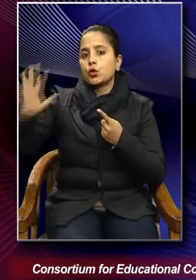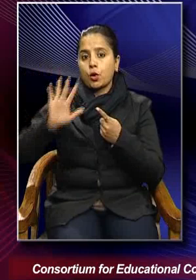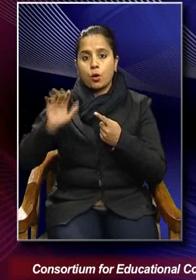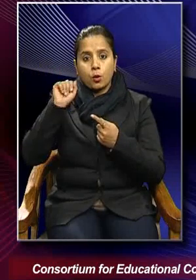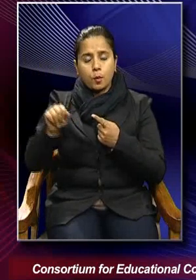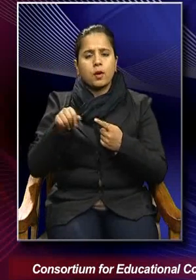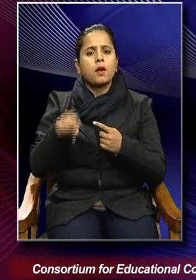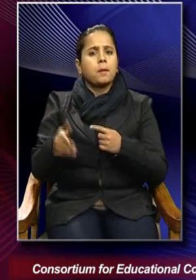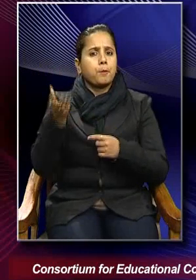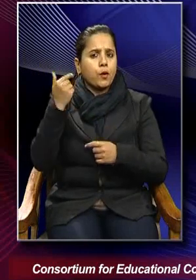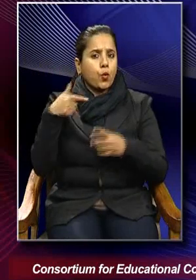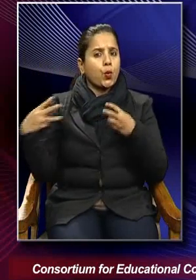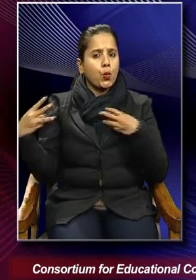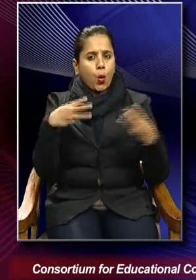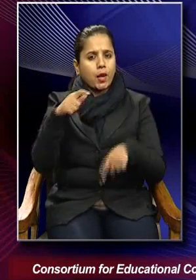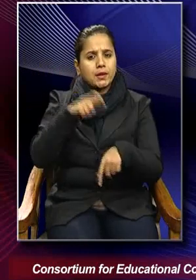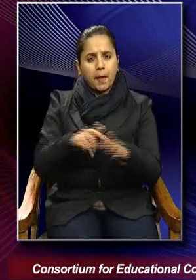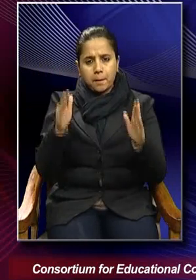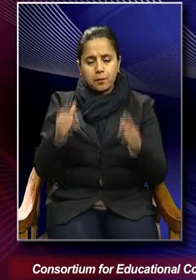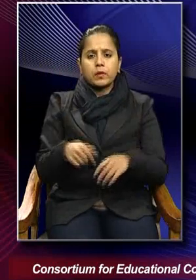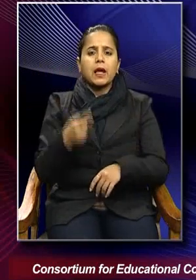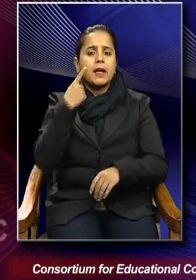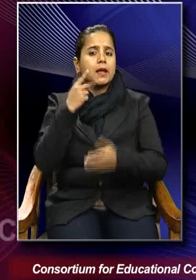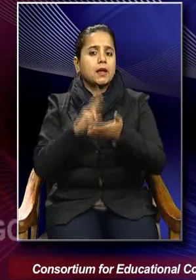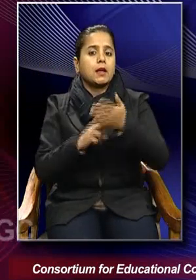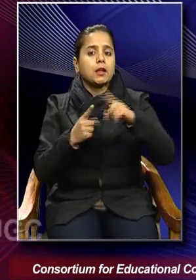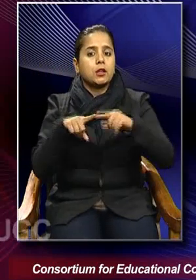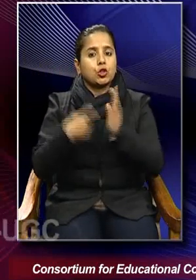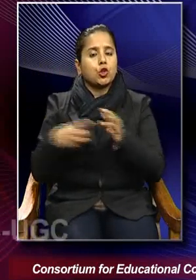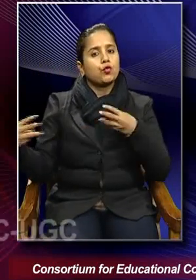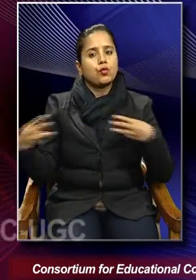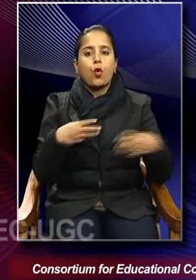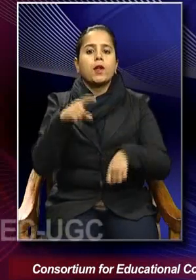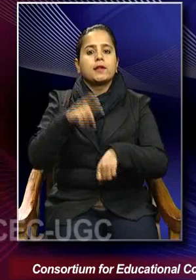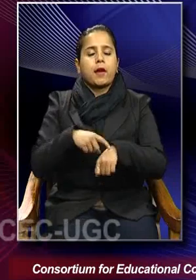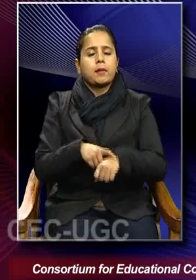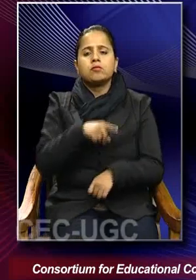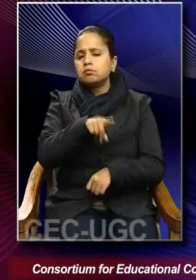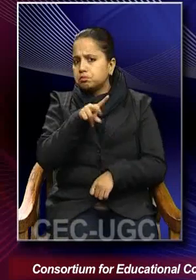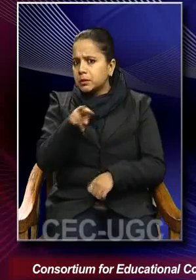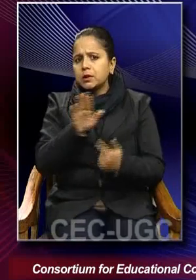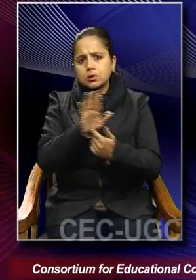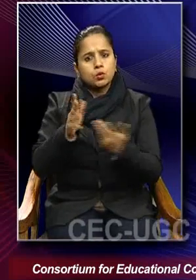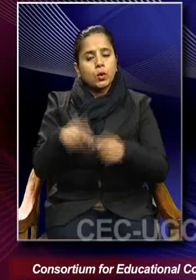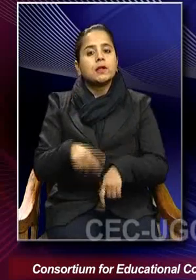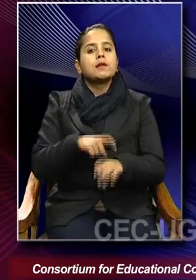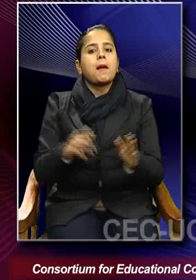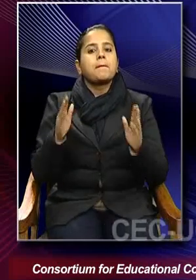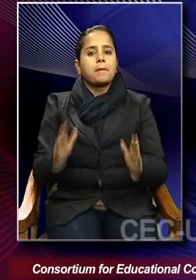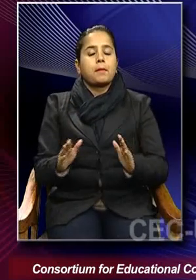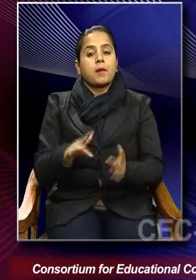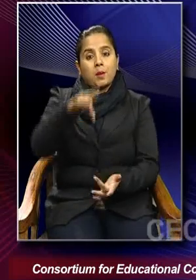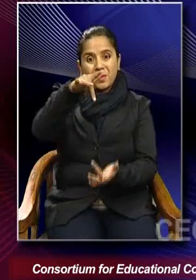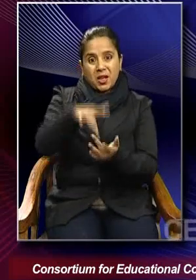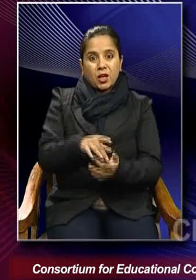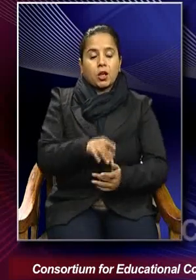interwar period. When I say interwar period, basically the implication is the period between the two